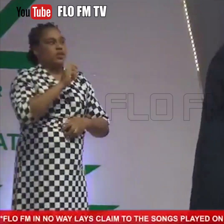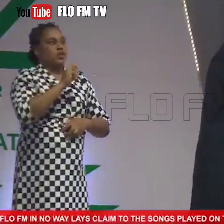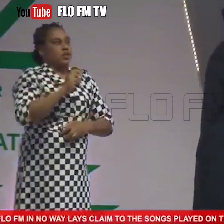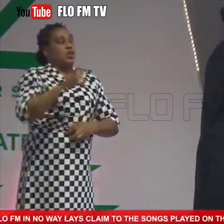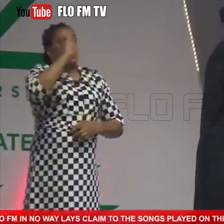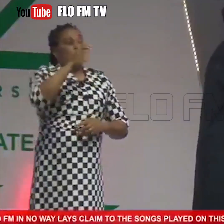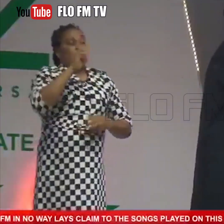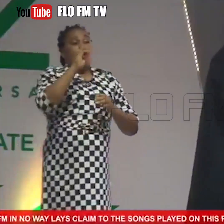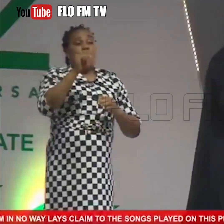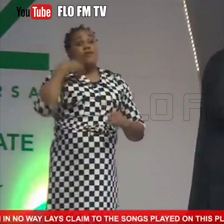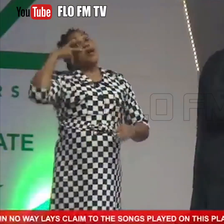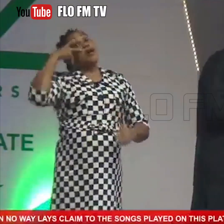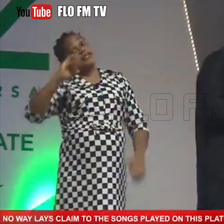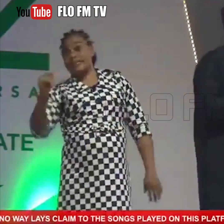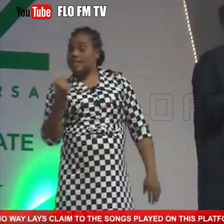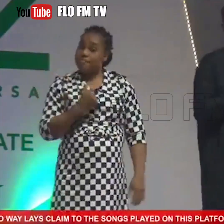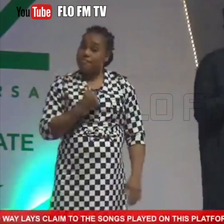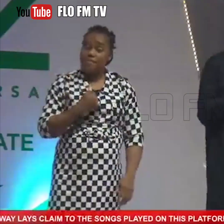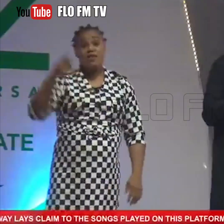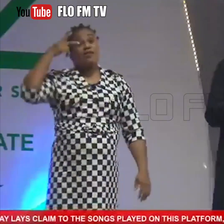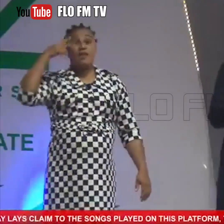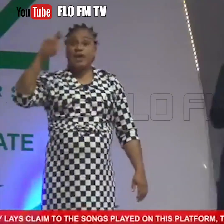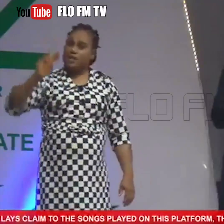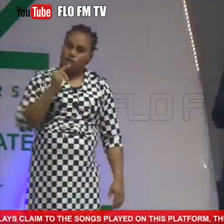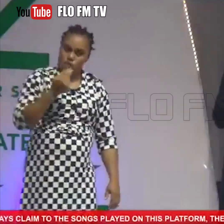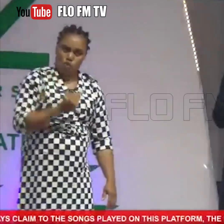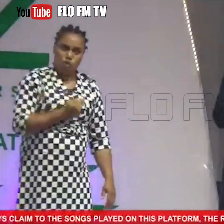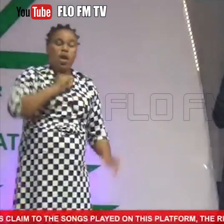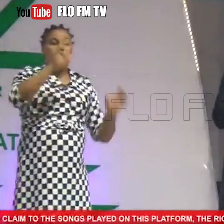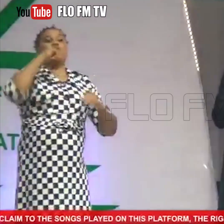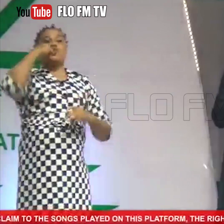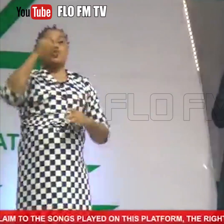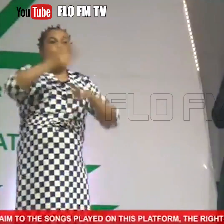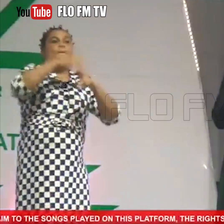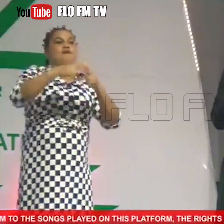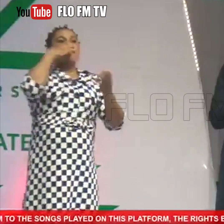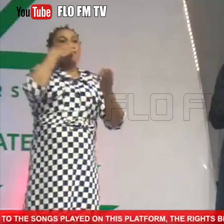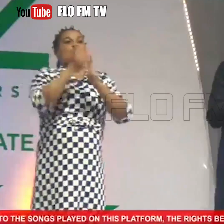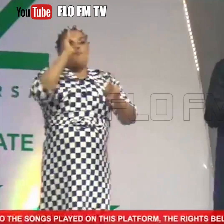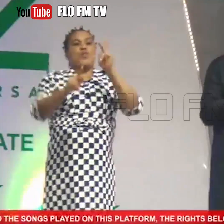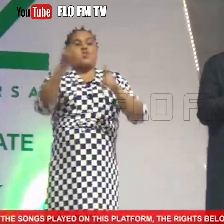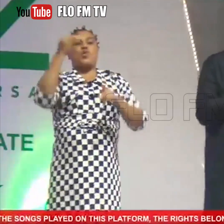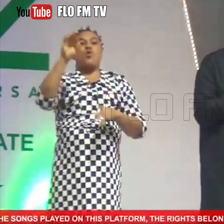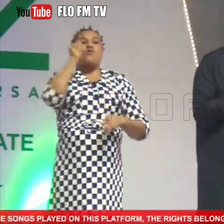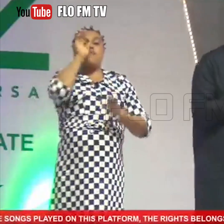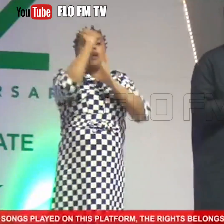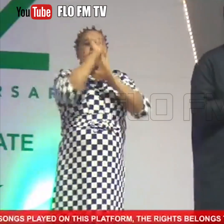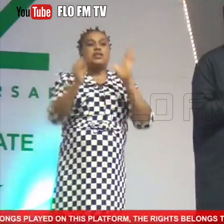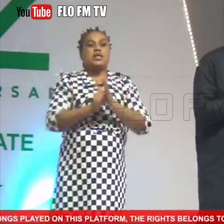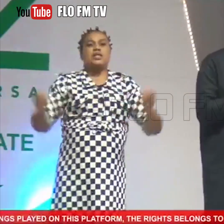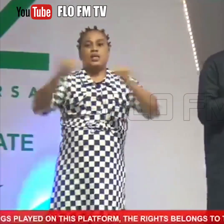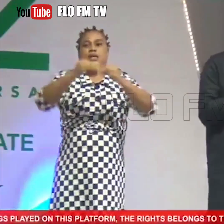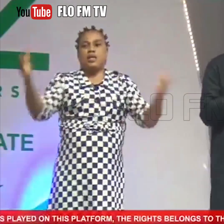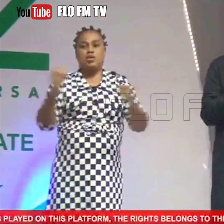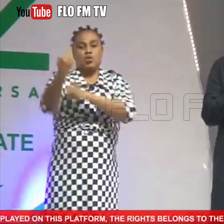So OB, if you have seen me, if you have seen us, I want to say on behalf of the good people of IBA state here I gather